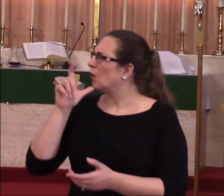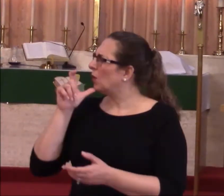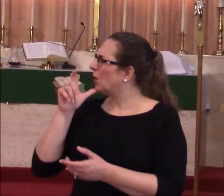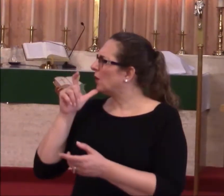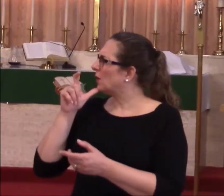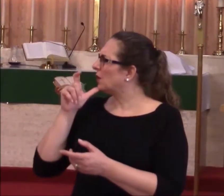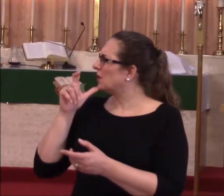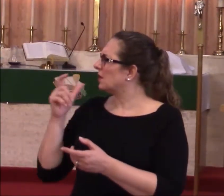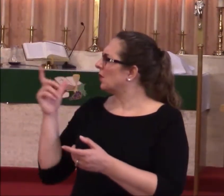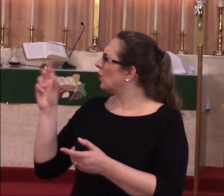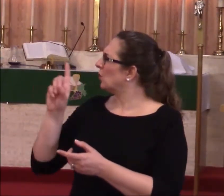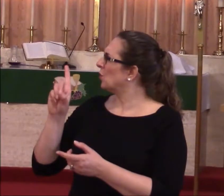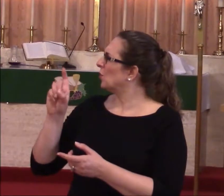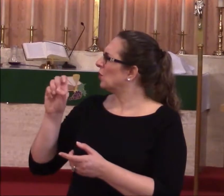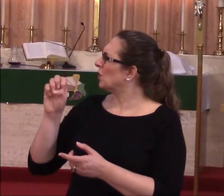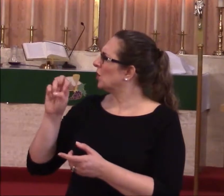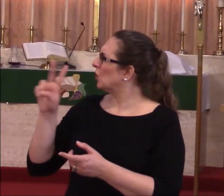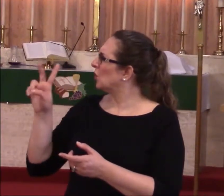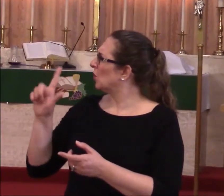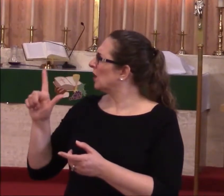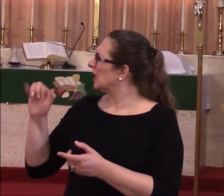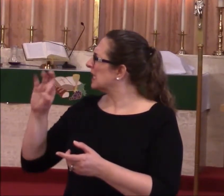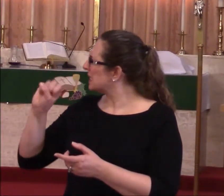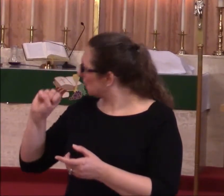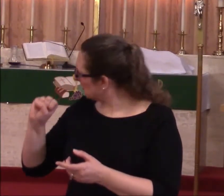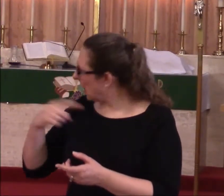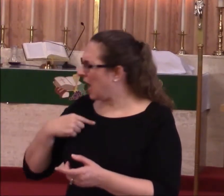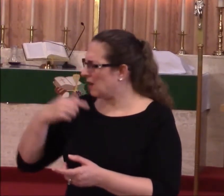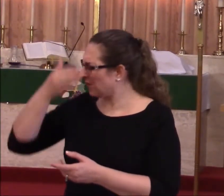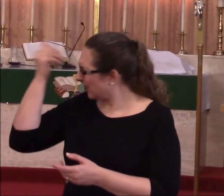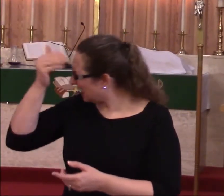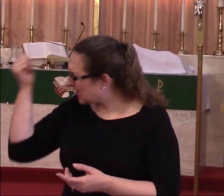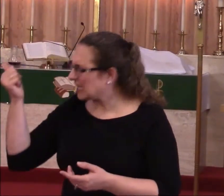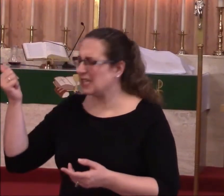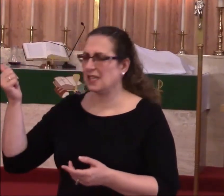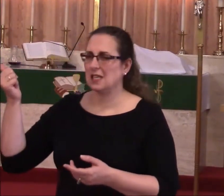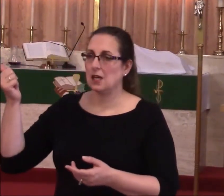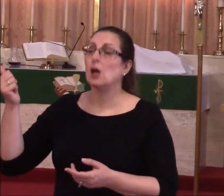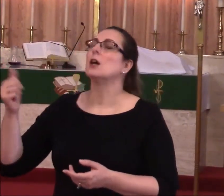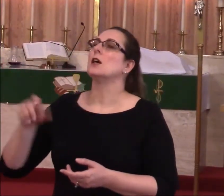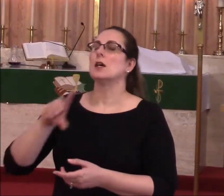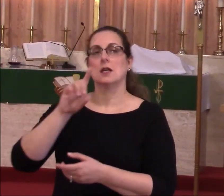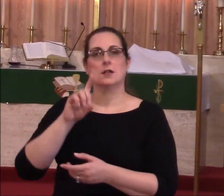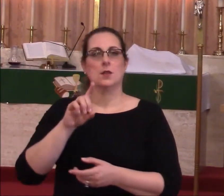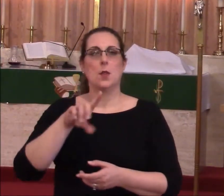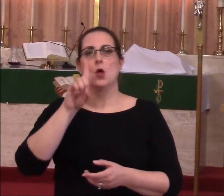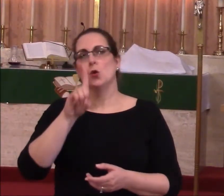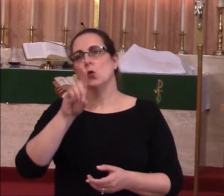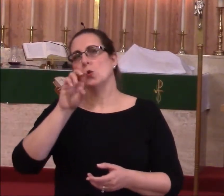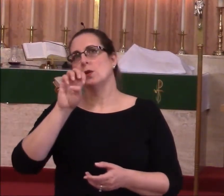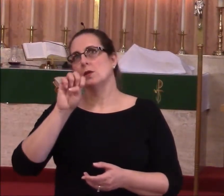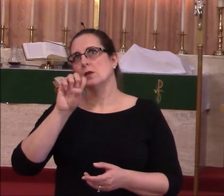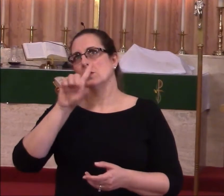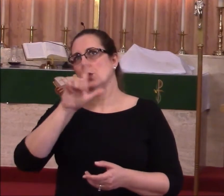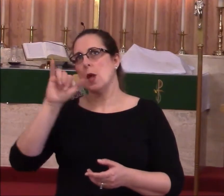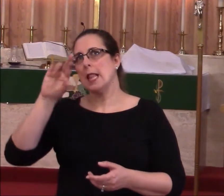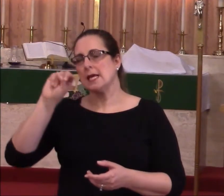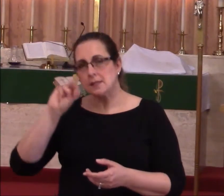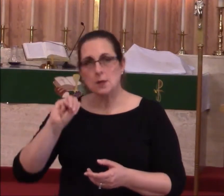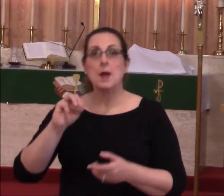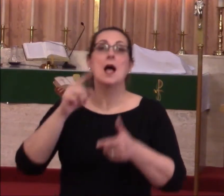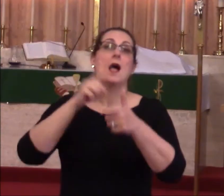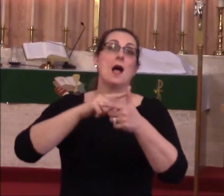with dualists? What were their names? Oh, man, I'm losing it. Dualists. was basically a dualist. And then he